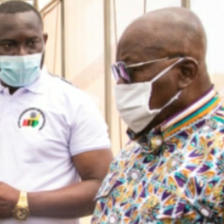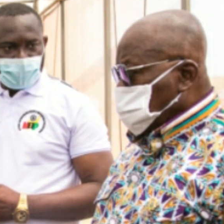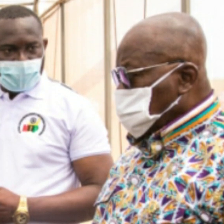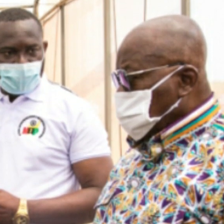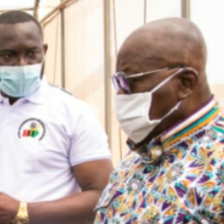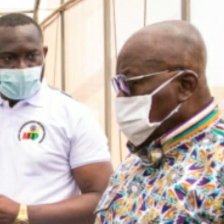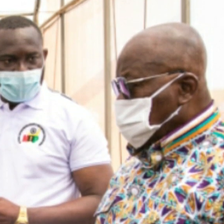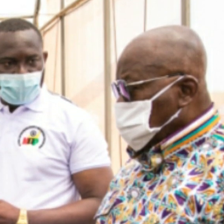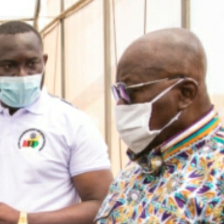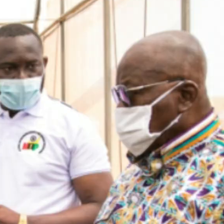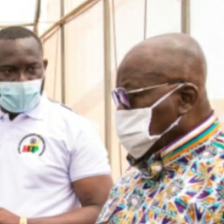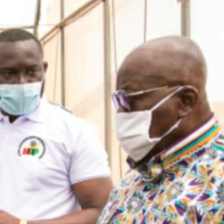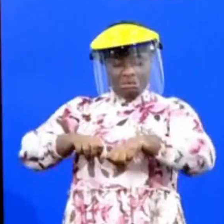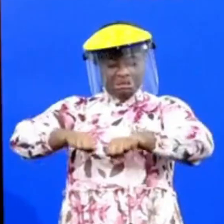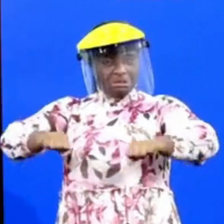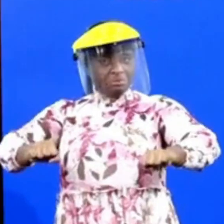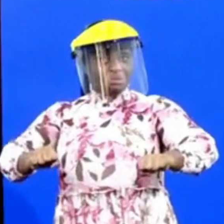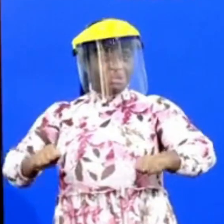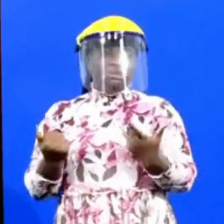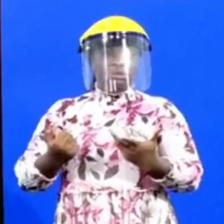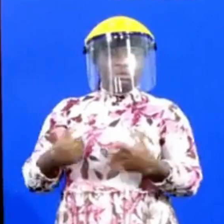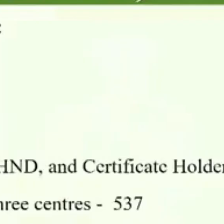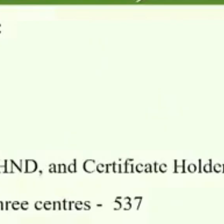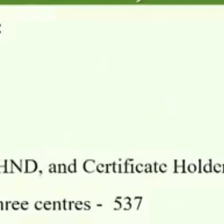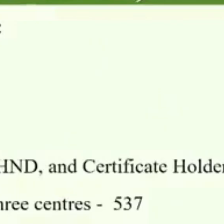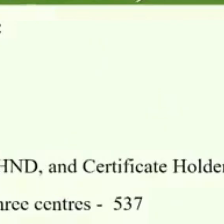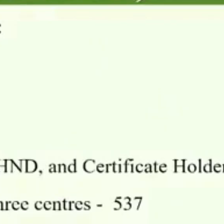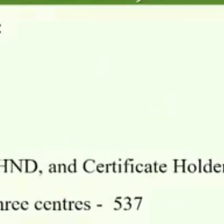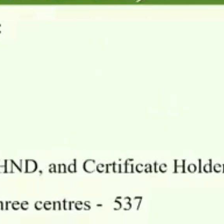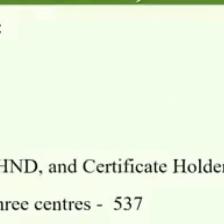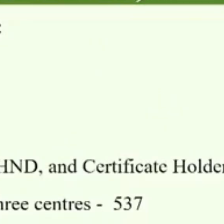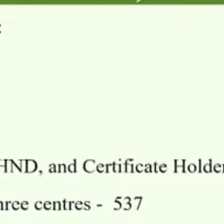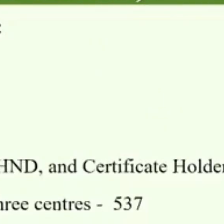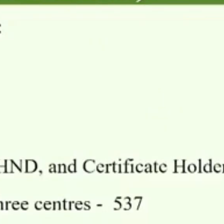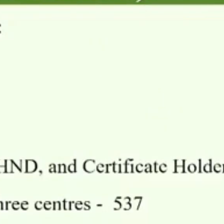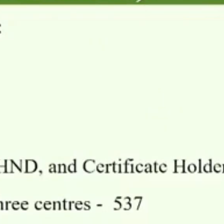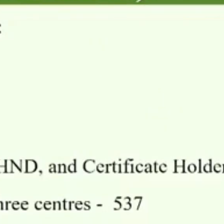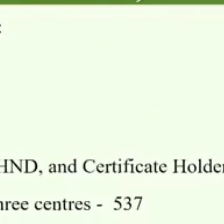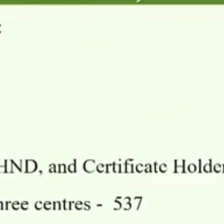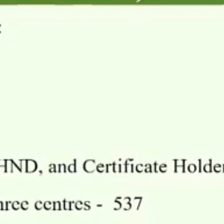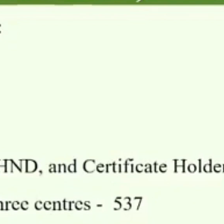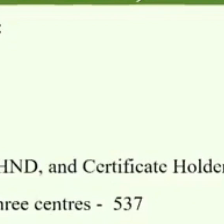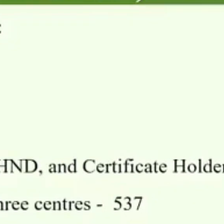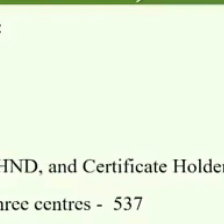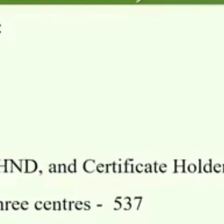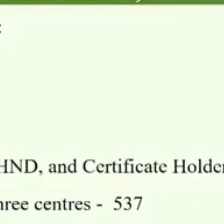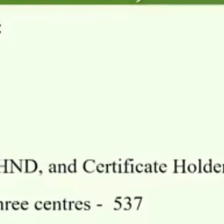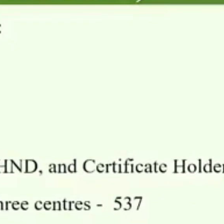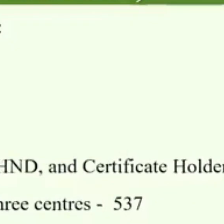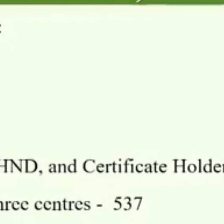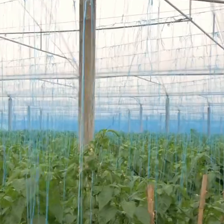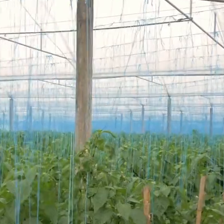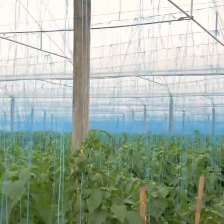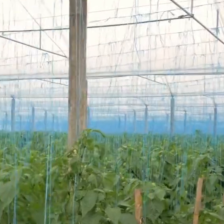degree holders, we take certificate holders, diplomas in agriculture. We put them on site seven days a week for